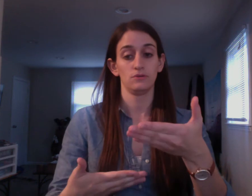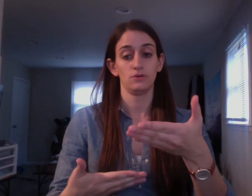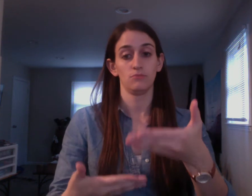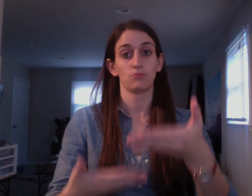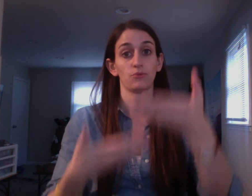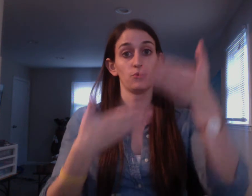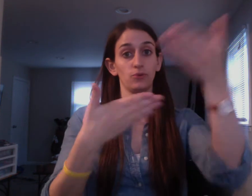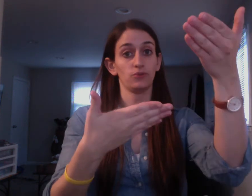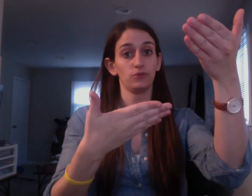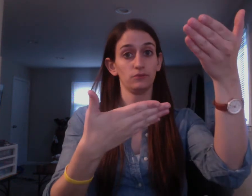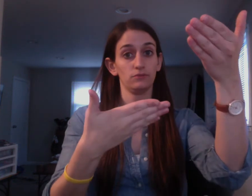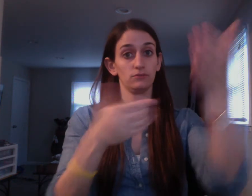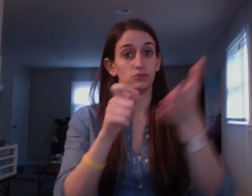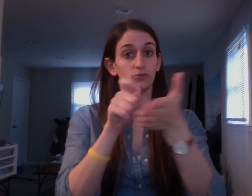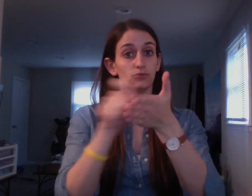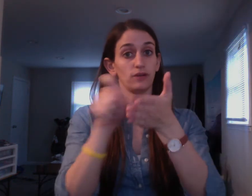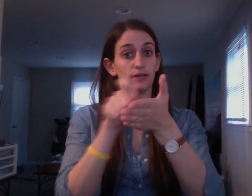proposal you write.